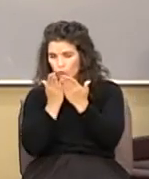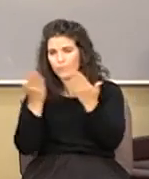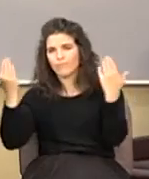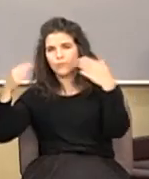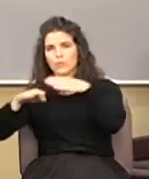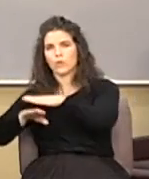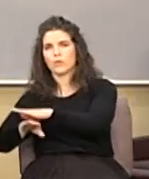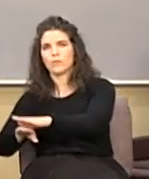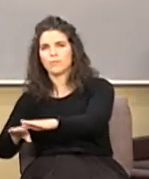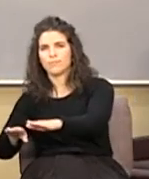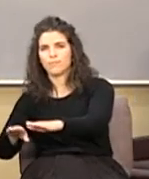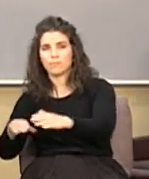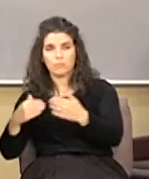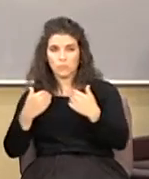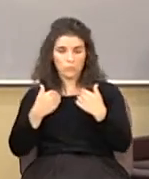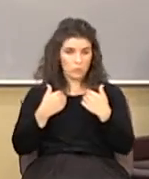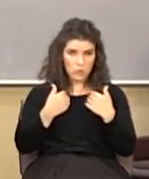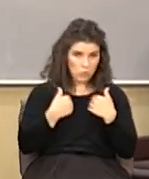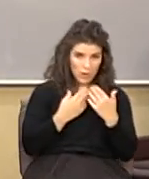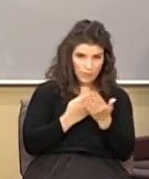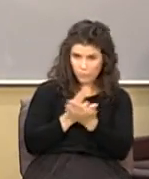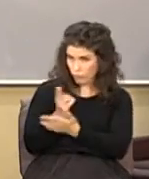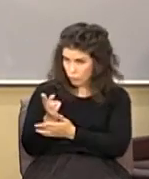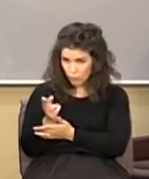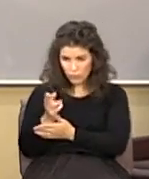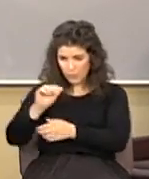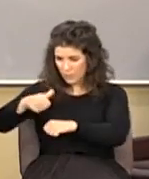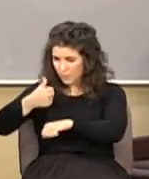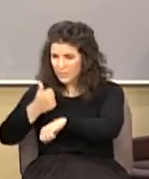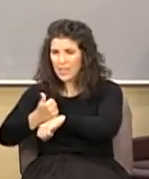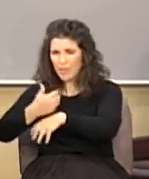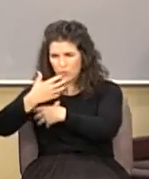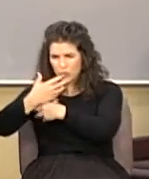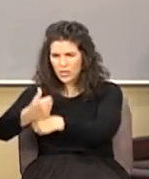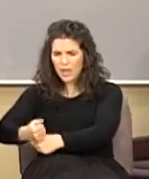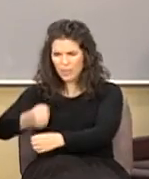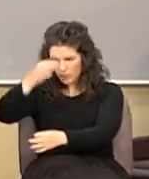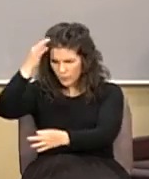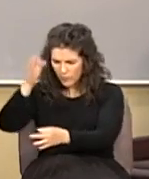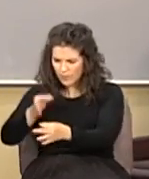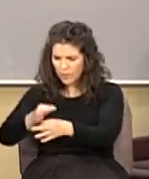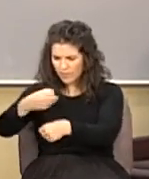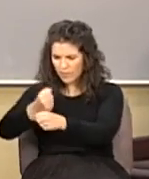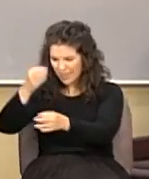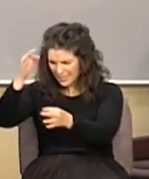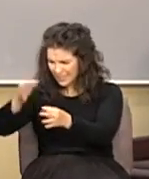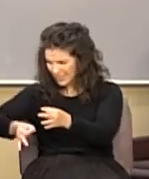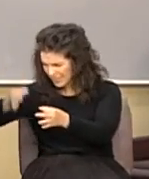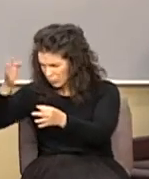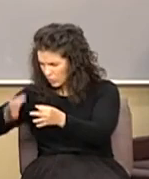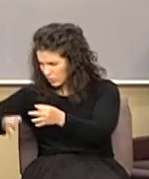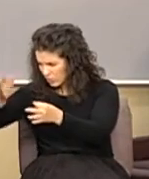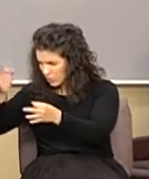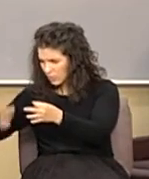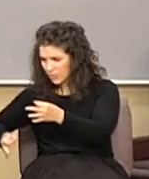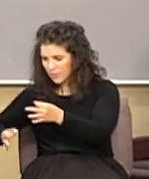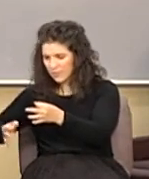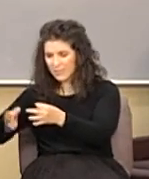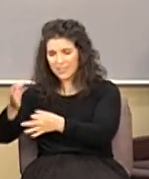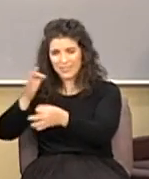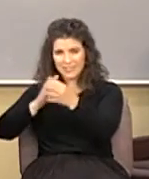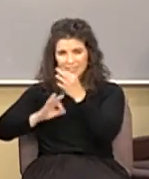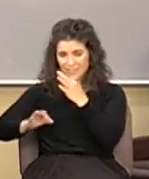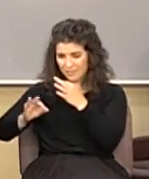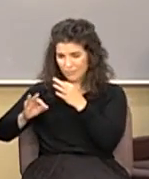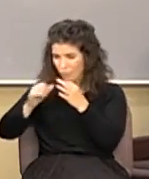build your confidence and to put your faith in and to make decisions by, you wind up being ruled